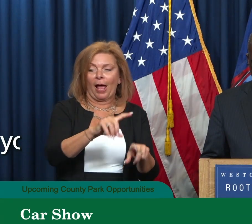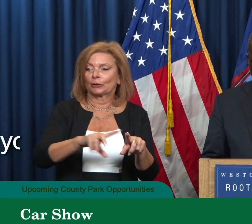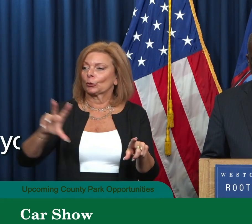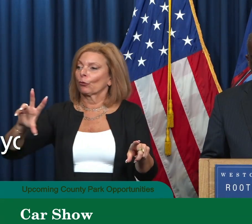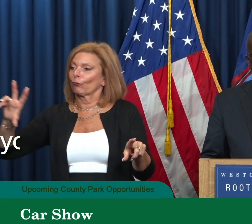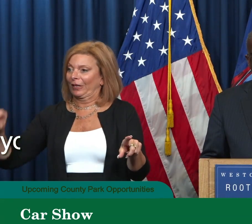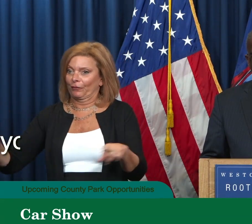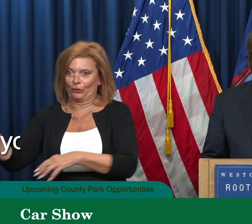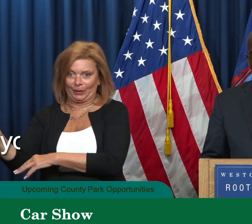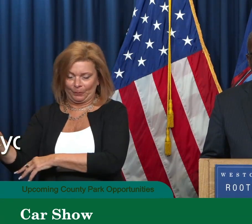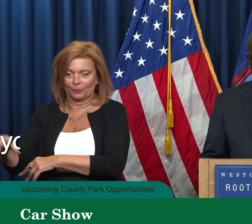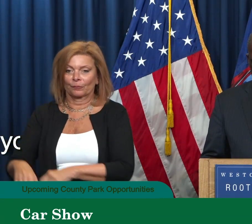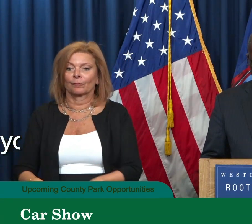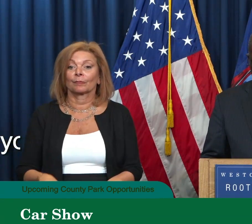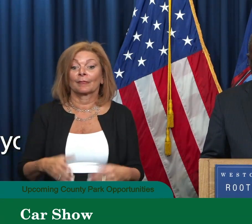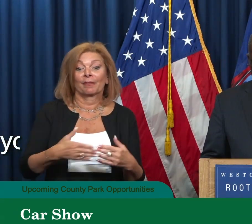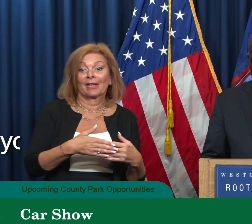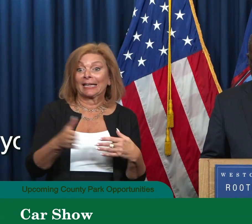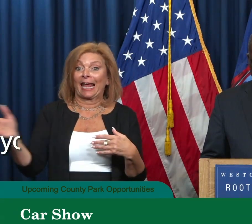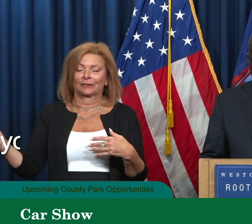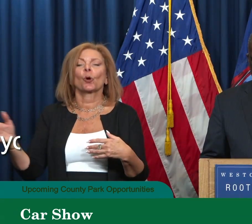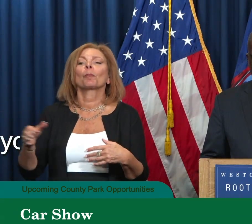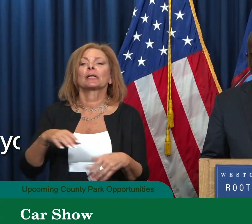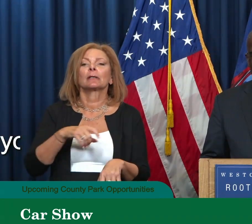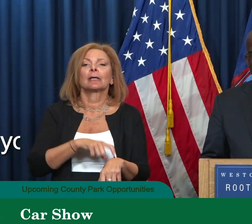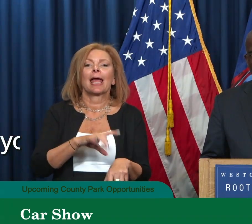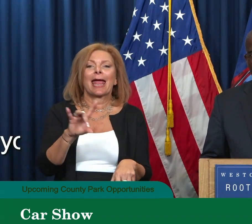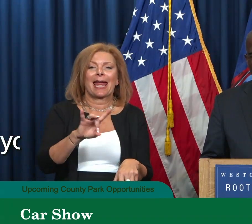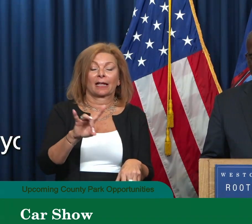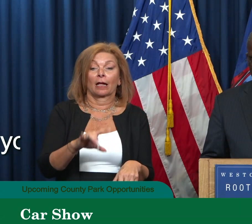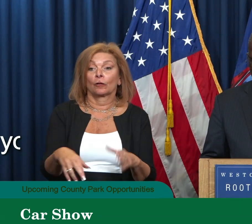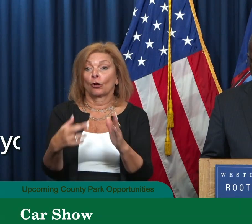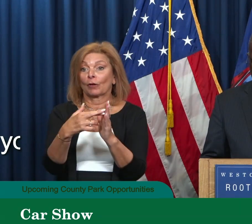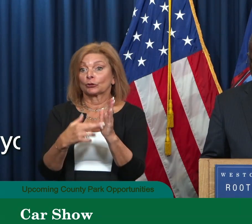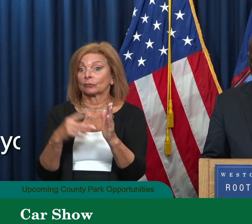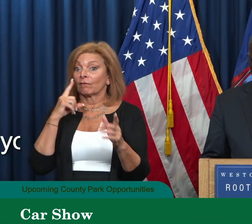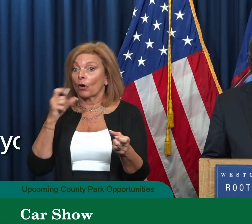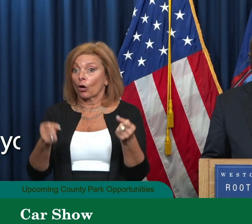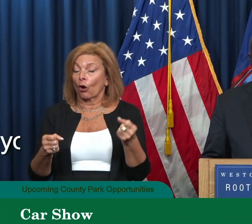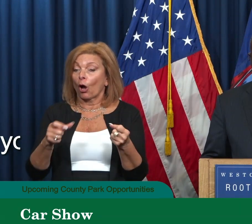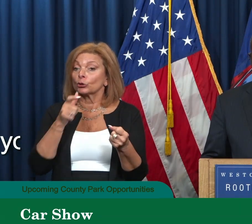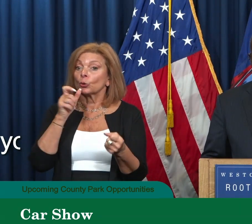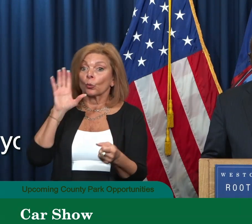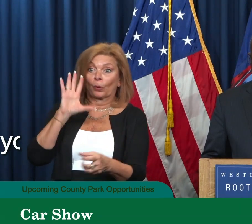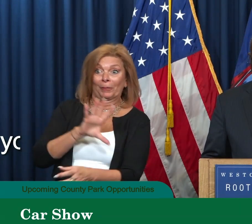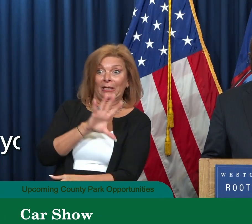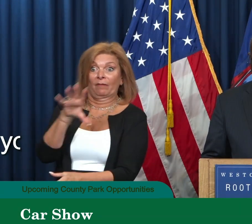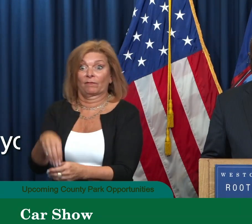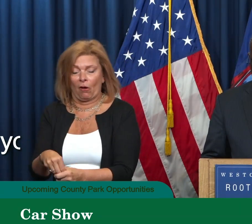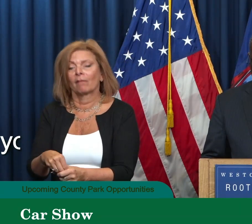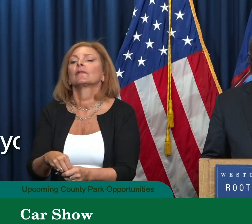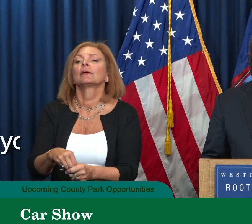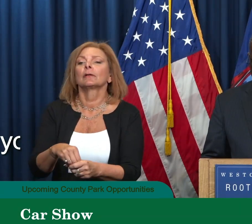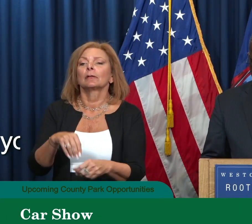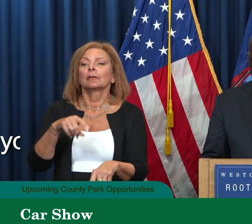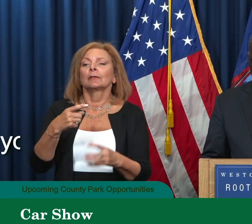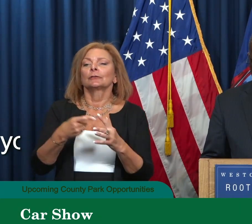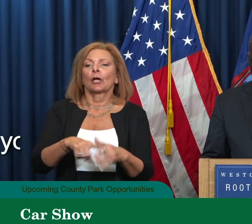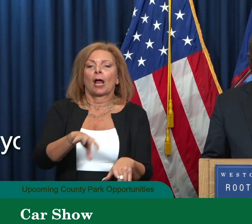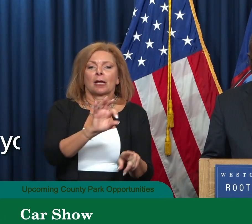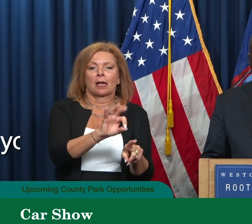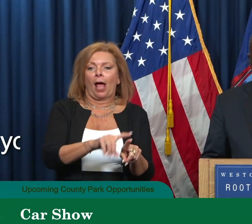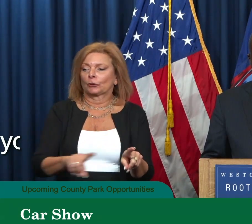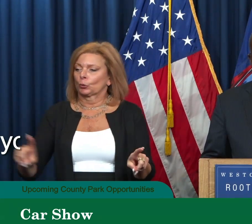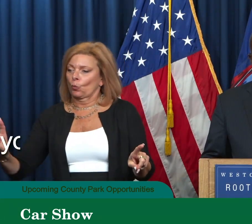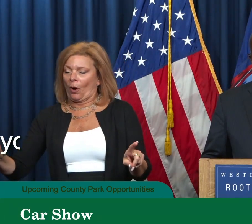thirty p.m. The gates open at eight a.m. Registration for the cars that are going to participate are going to be from nine a.m. to